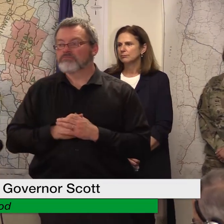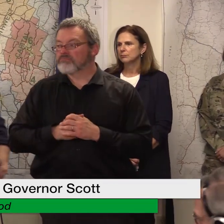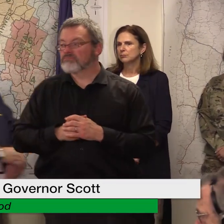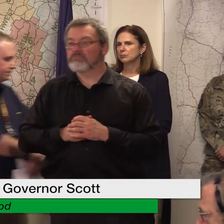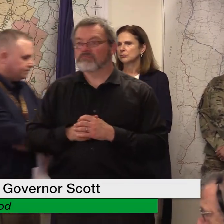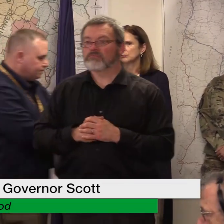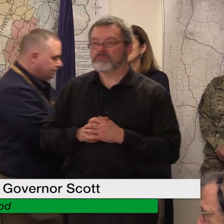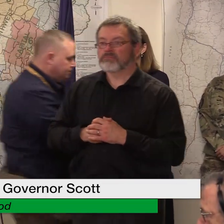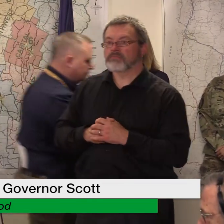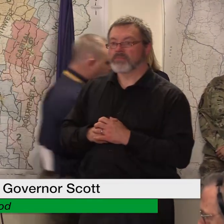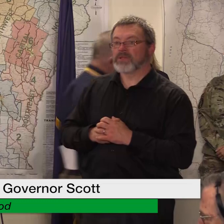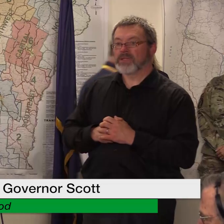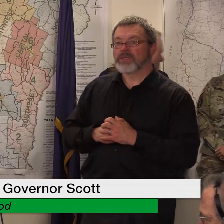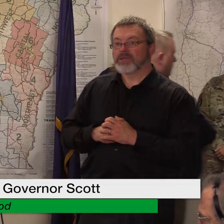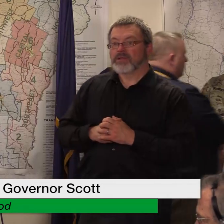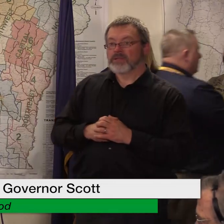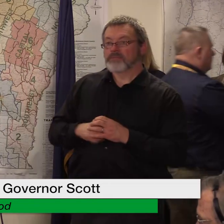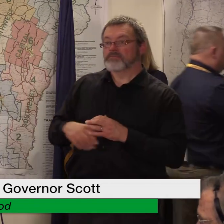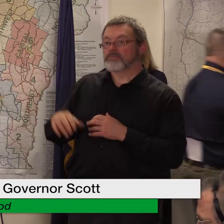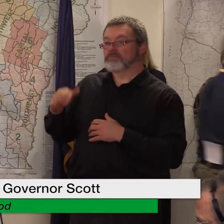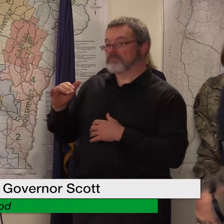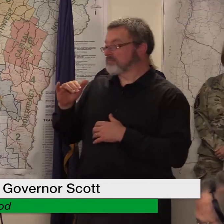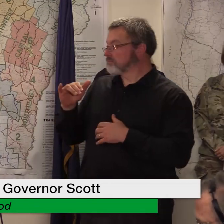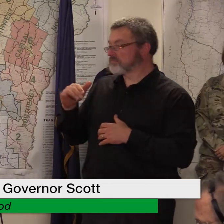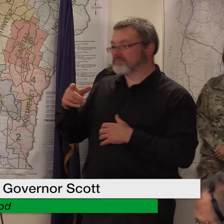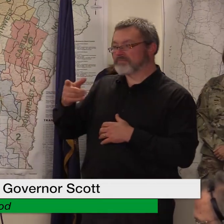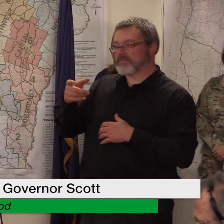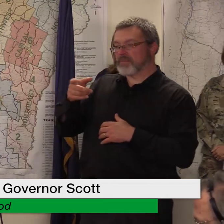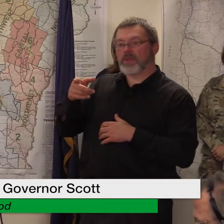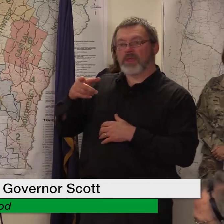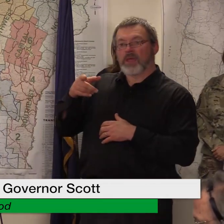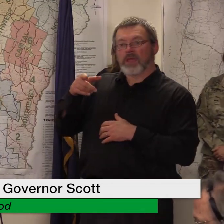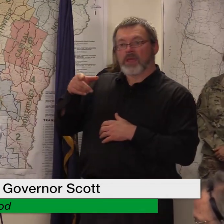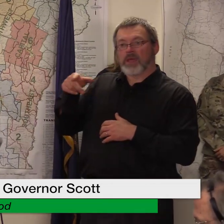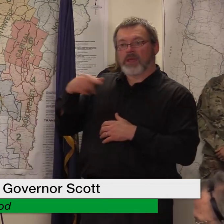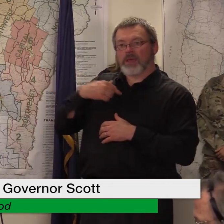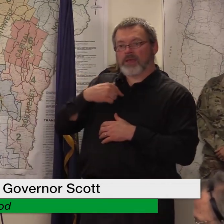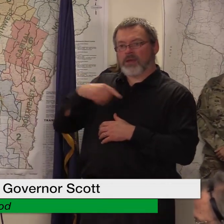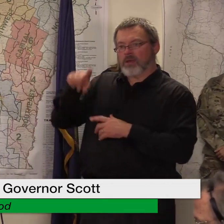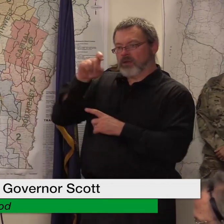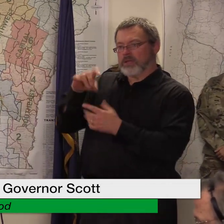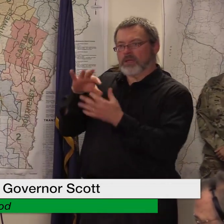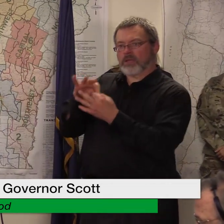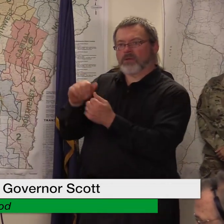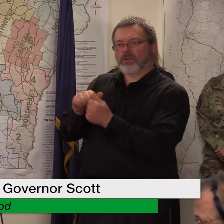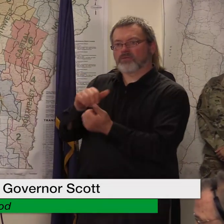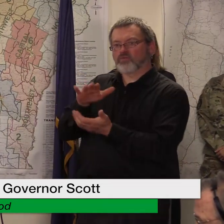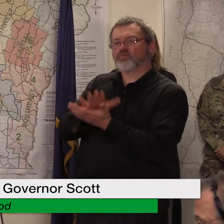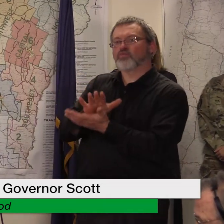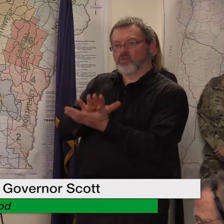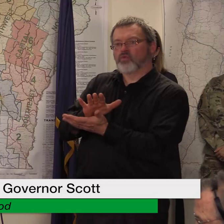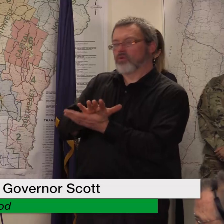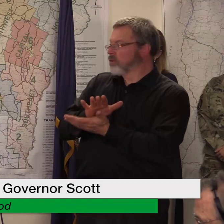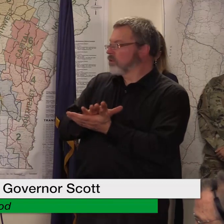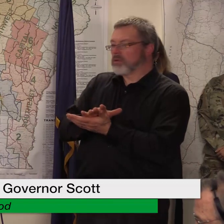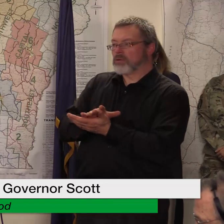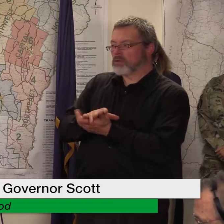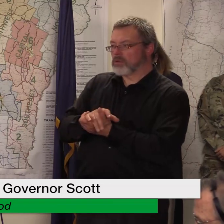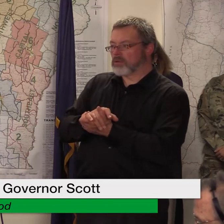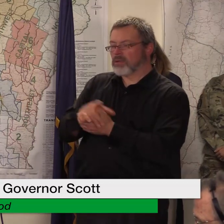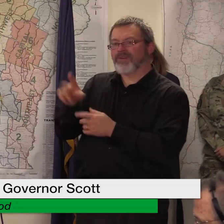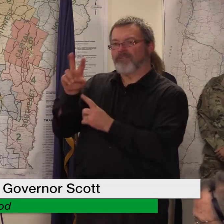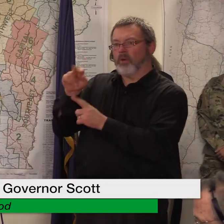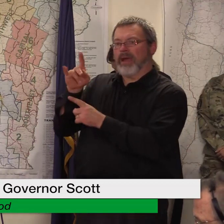back on the note of schools if i could just ask the secretary a follow-up about um schools think that they can open on